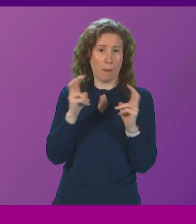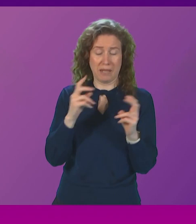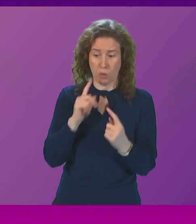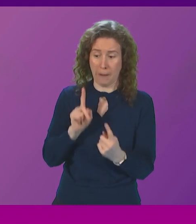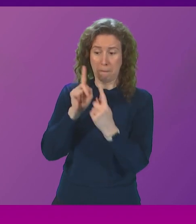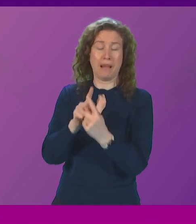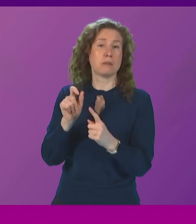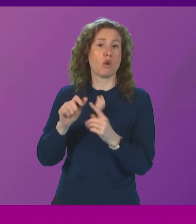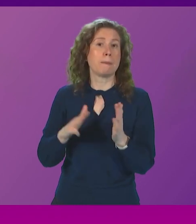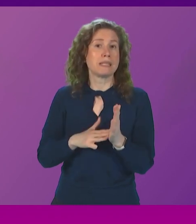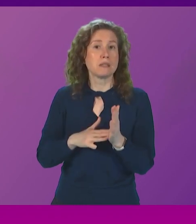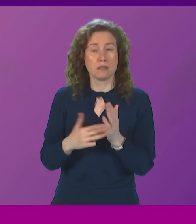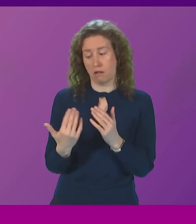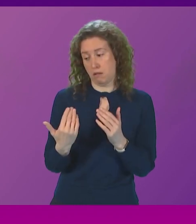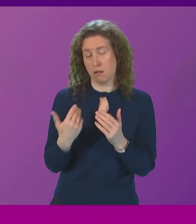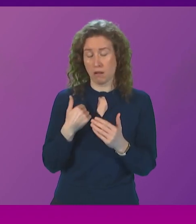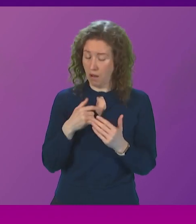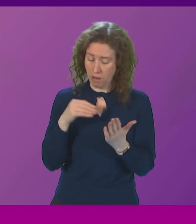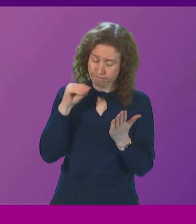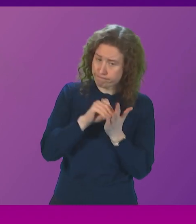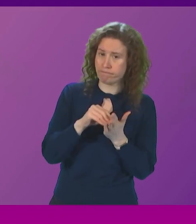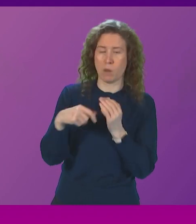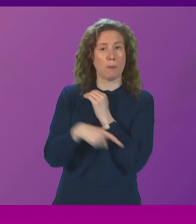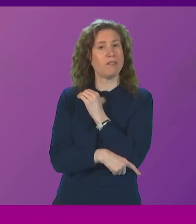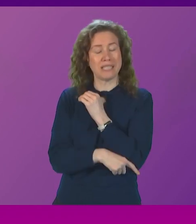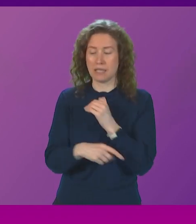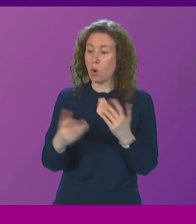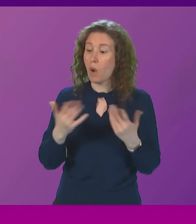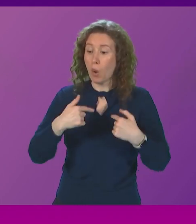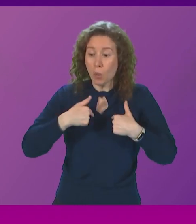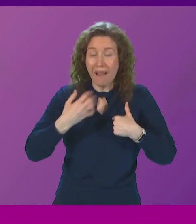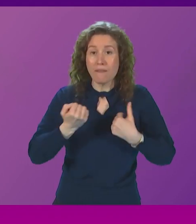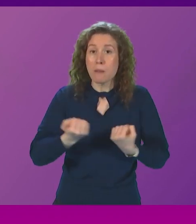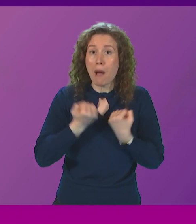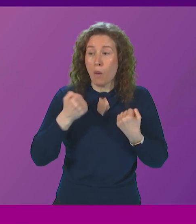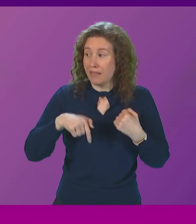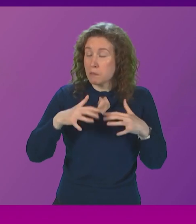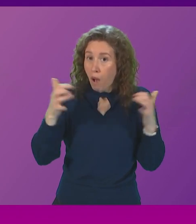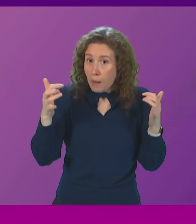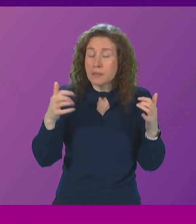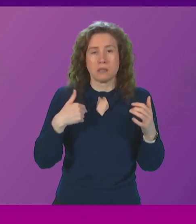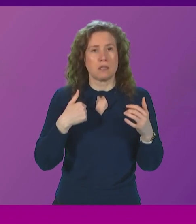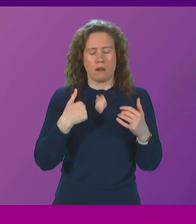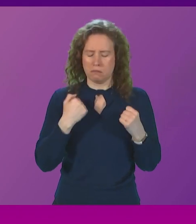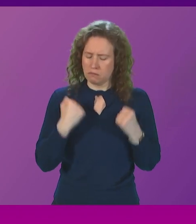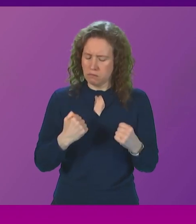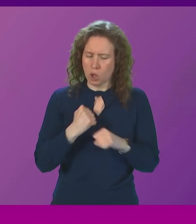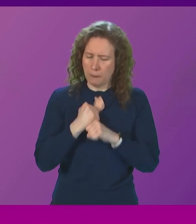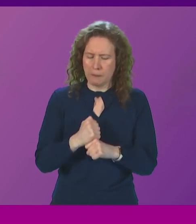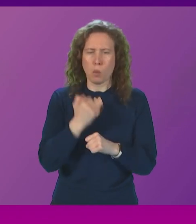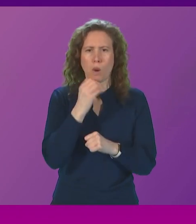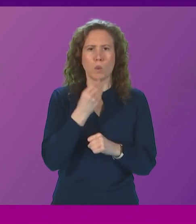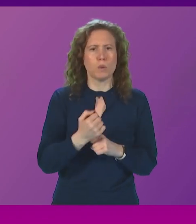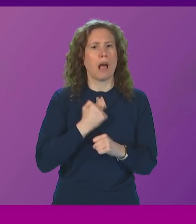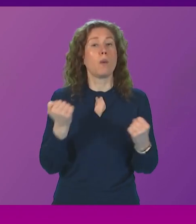meeting with the Prime Minister most recently and where we have the power in this parliament to go further I give an absolute commitment we will